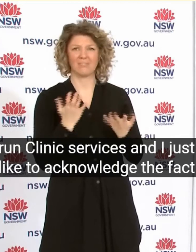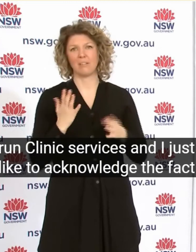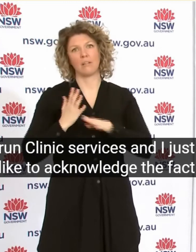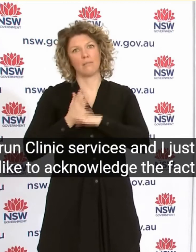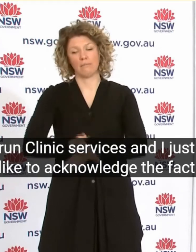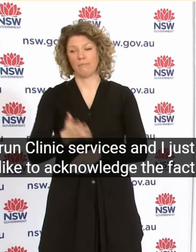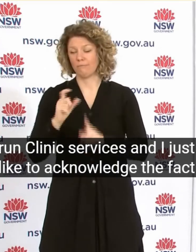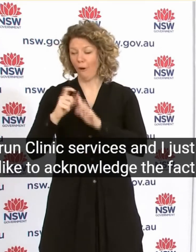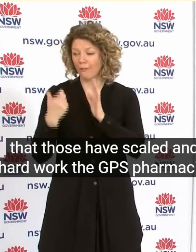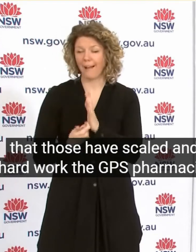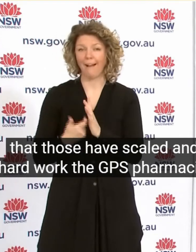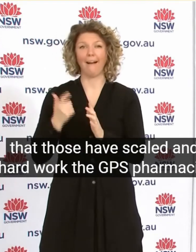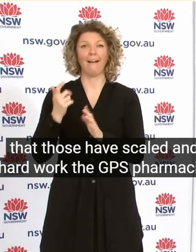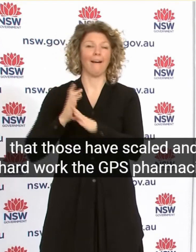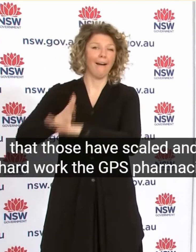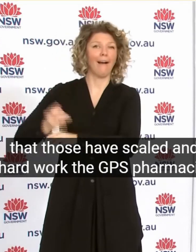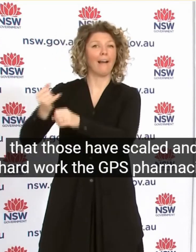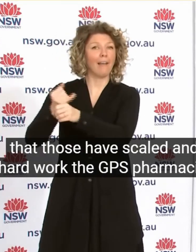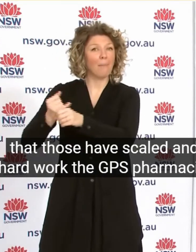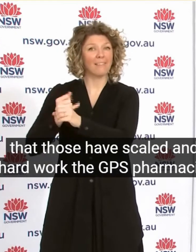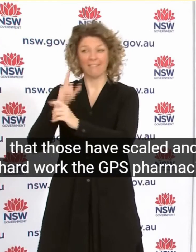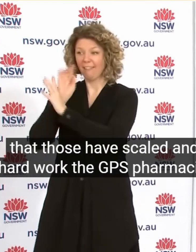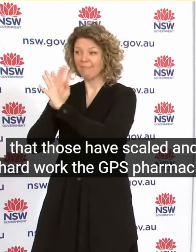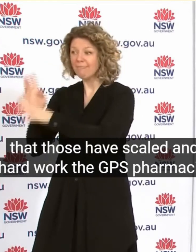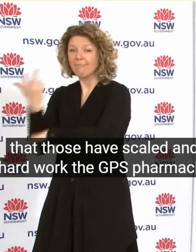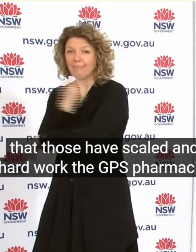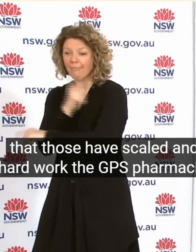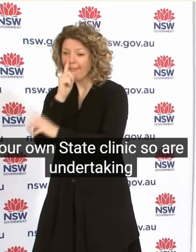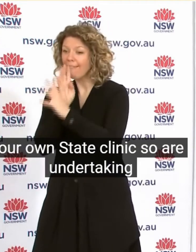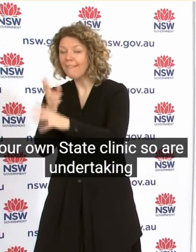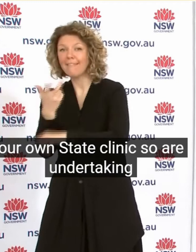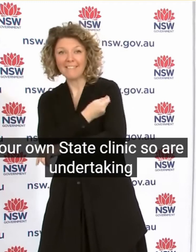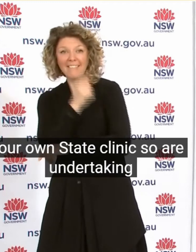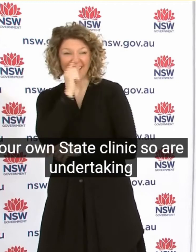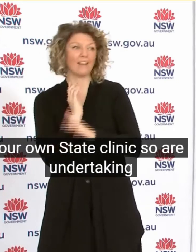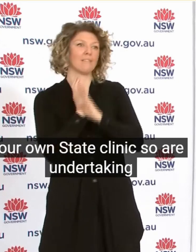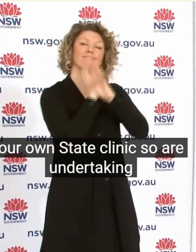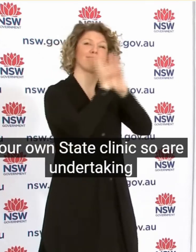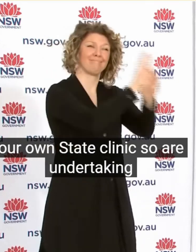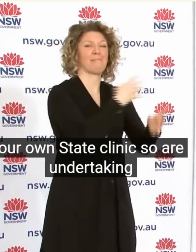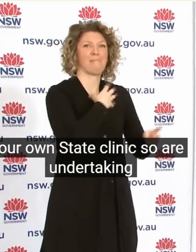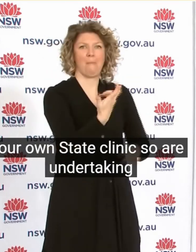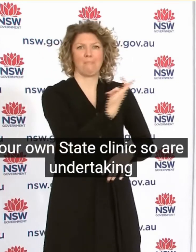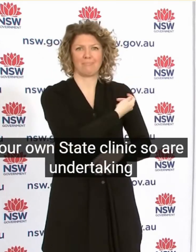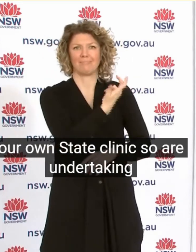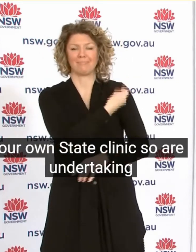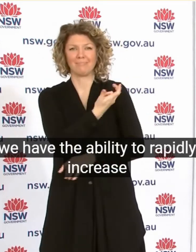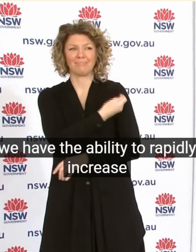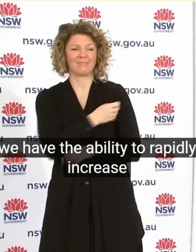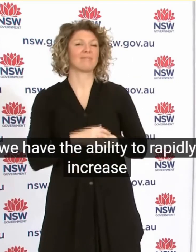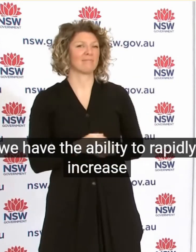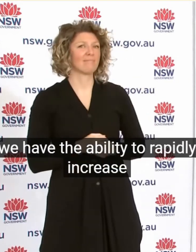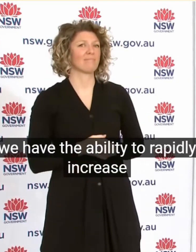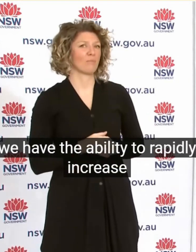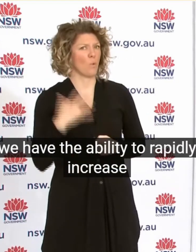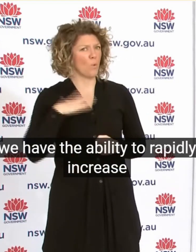Ps Pharmacists And Our Own State Clinics Are Undertaking We Have The Ability To Rapidly Increase Our Vacc